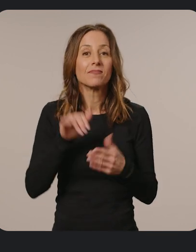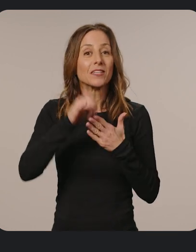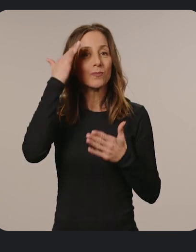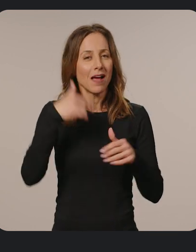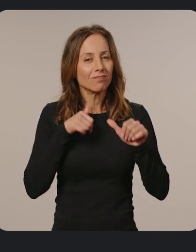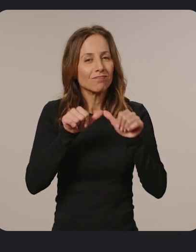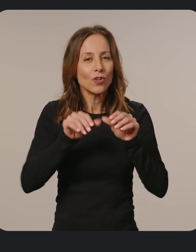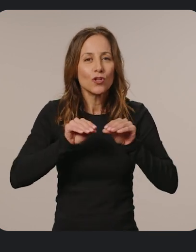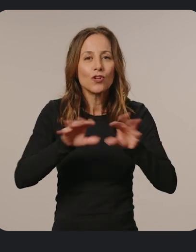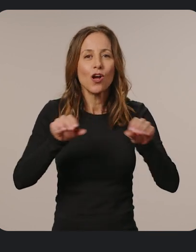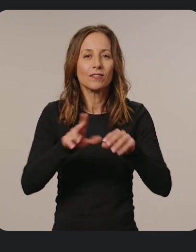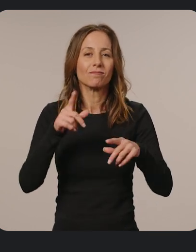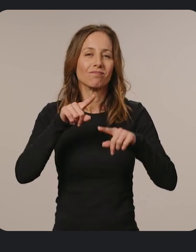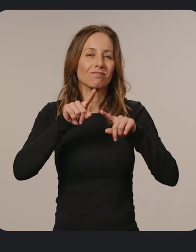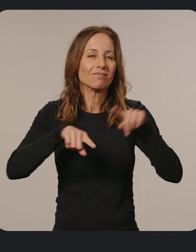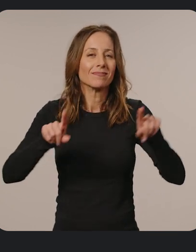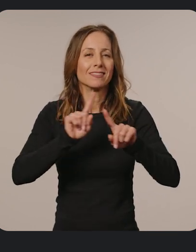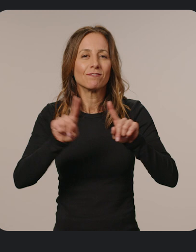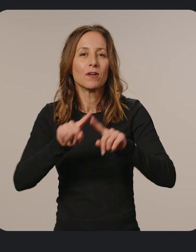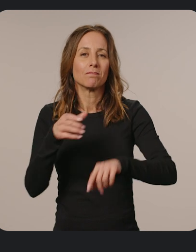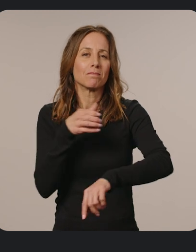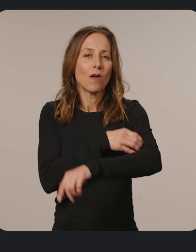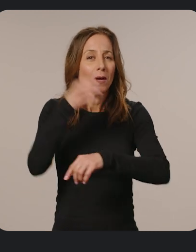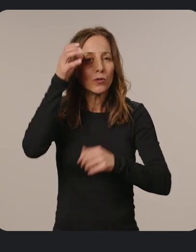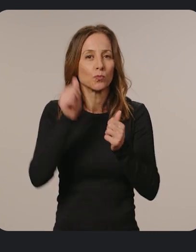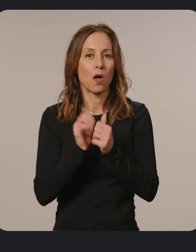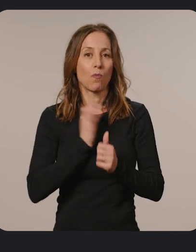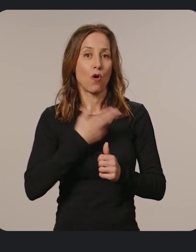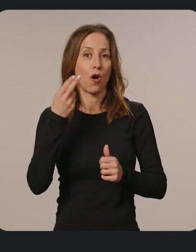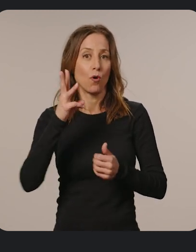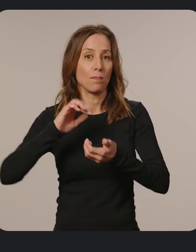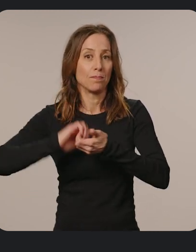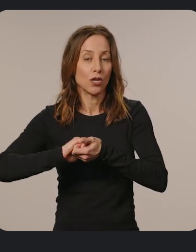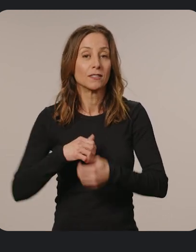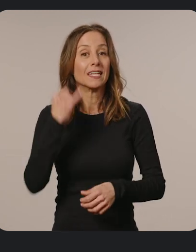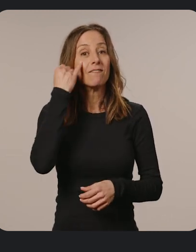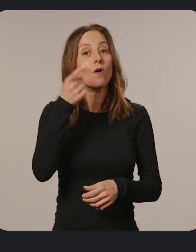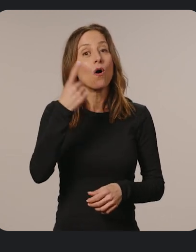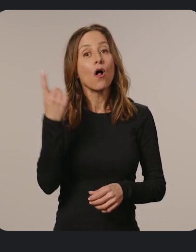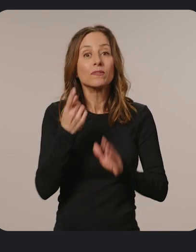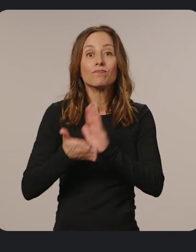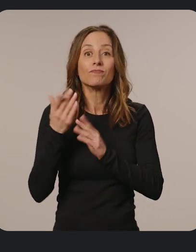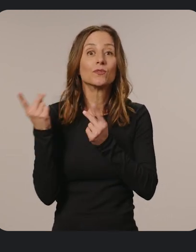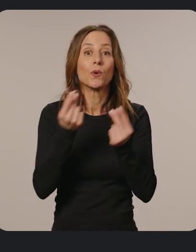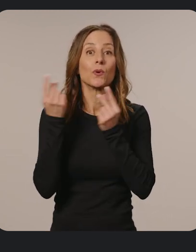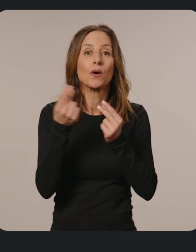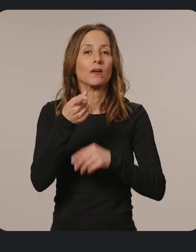we've continued to launch a variety of powerful computers with our hardware partners. If you're always on the go, you're probably looking for a laptop